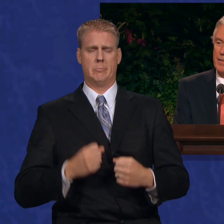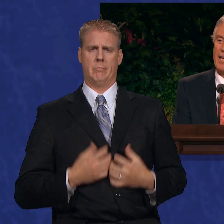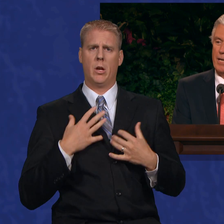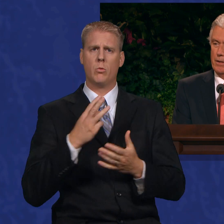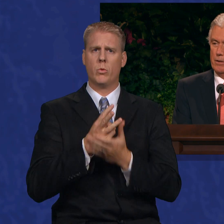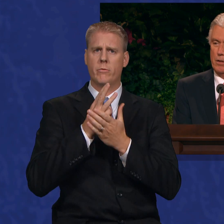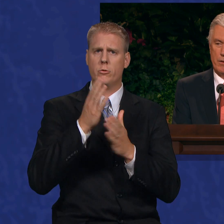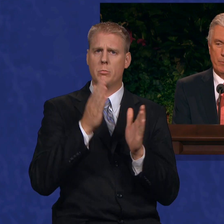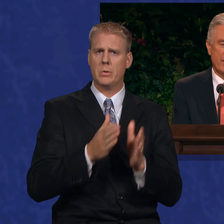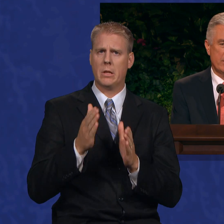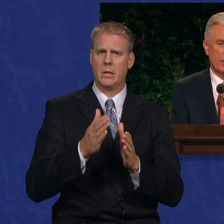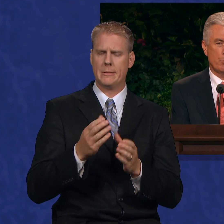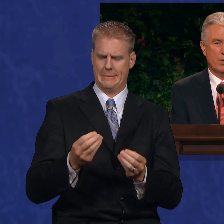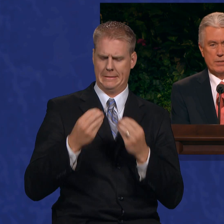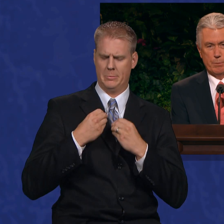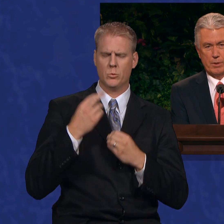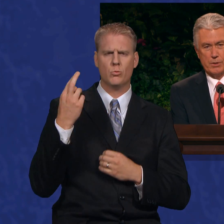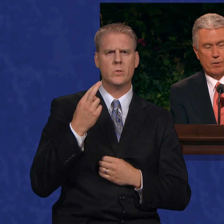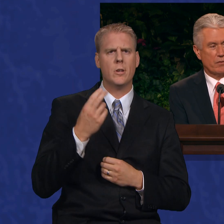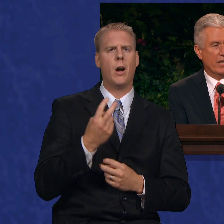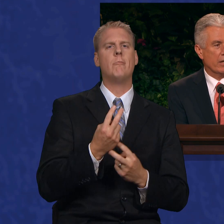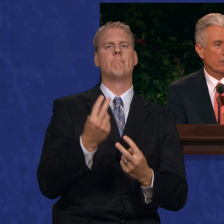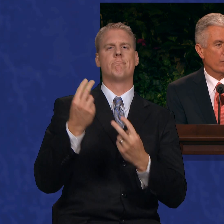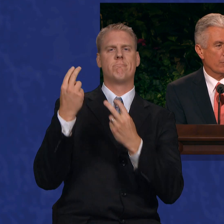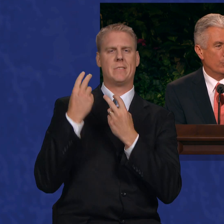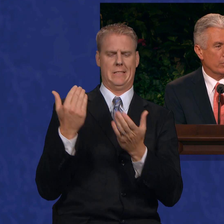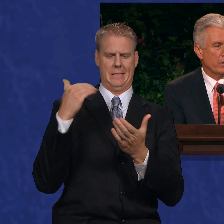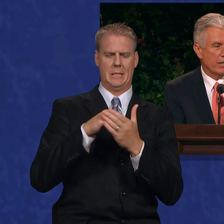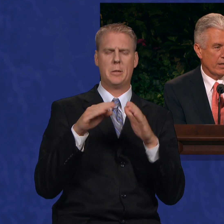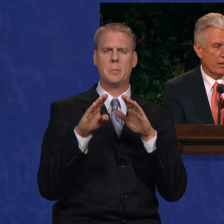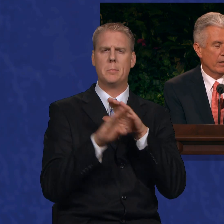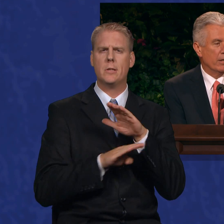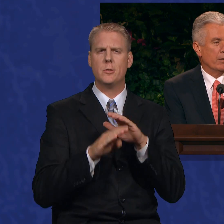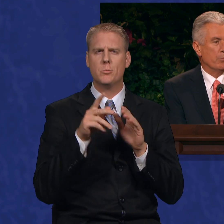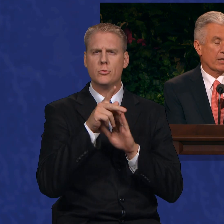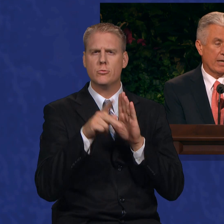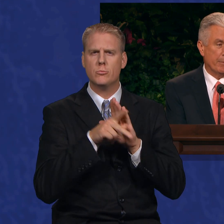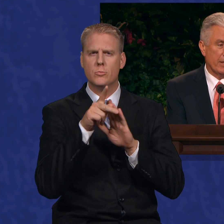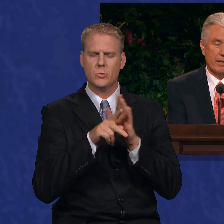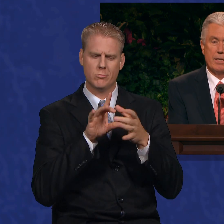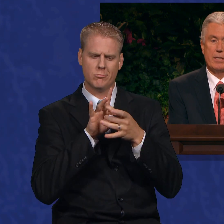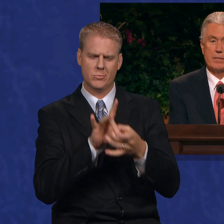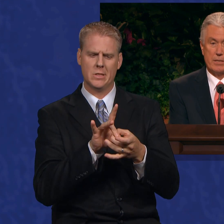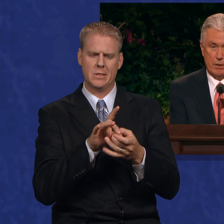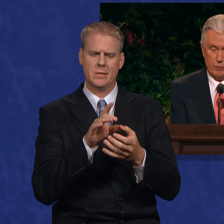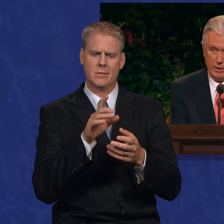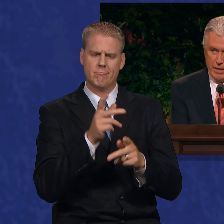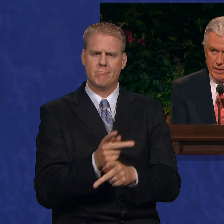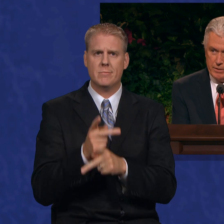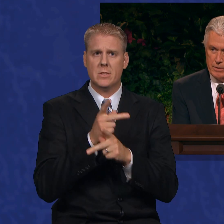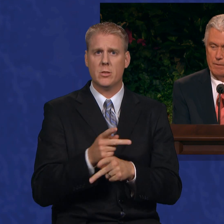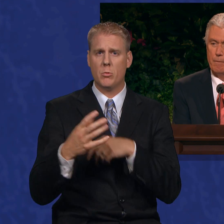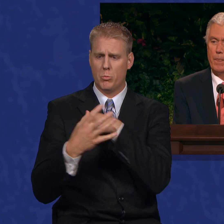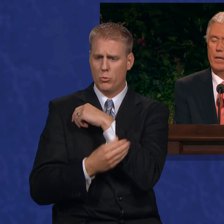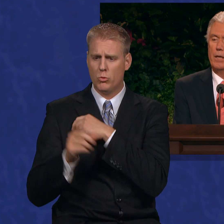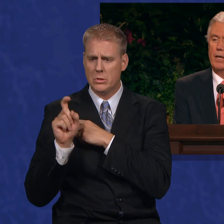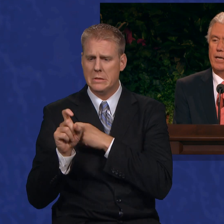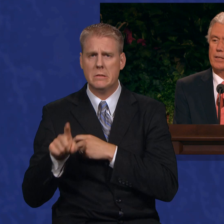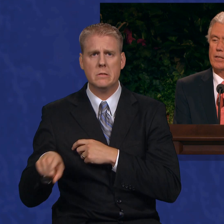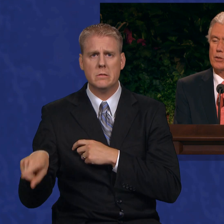reflect again on the basic principles of caring for the poor and needy, becoming self-reliant,